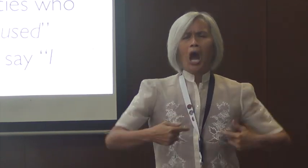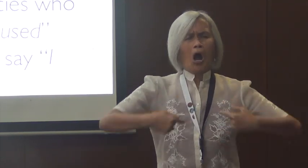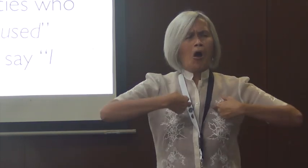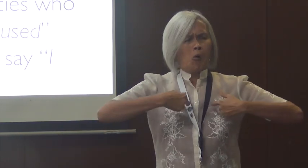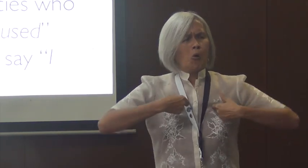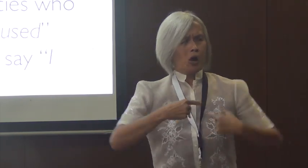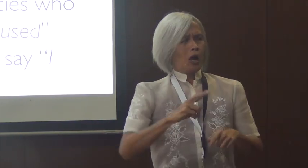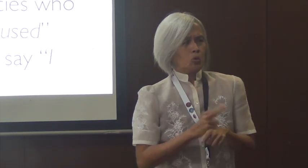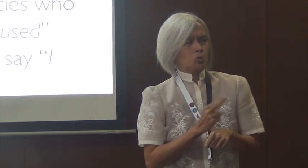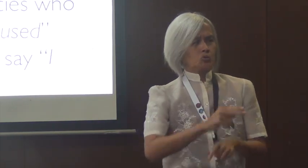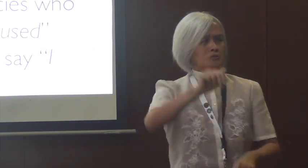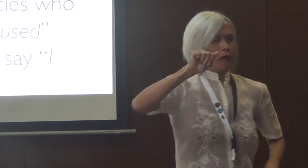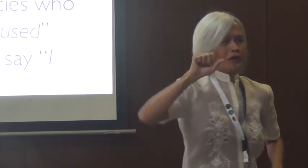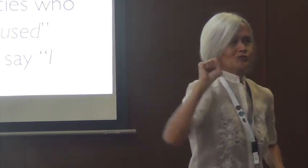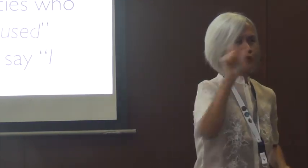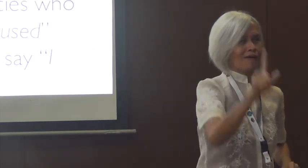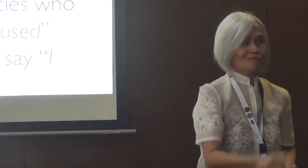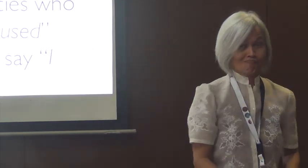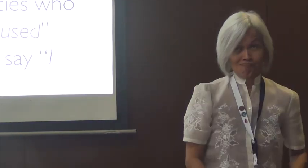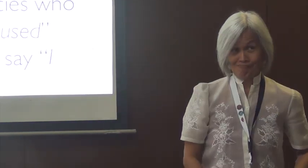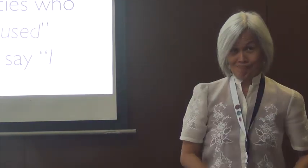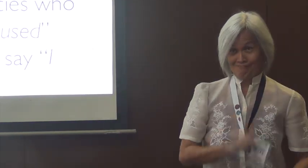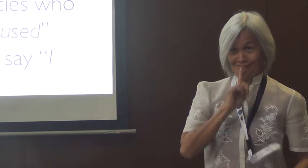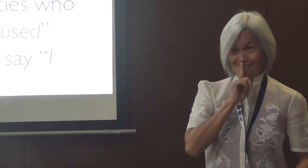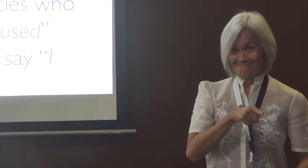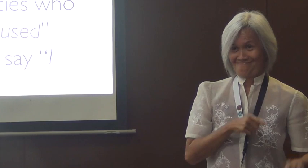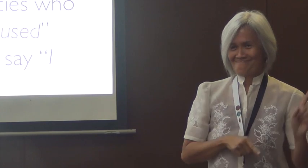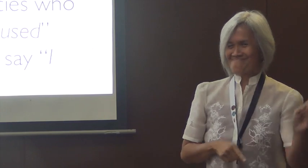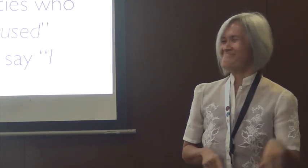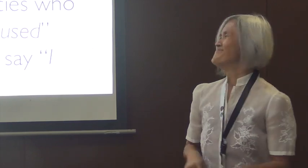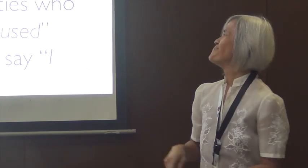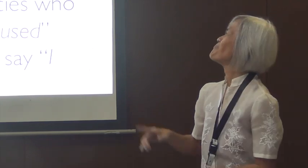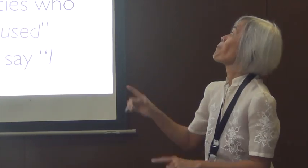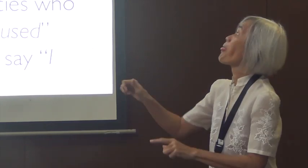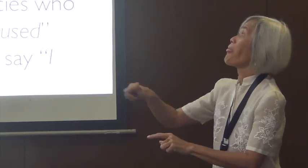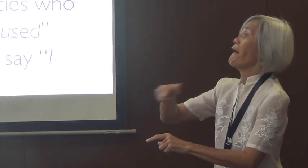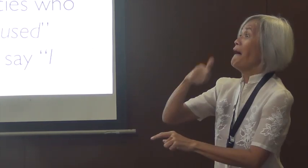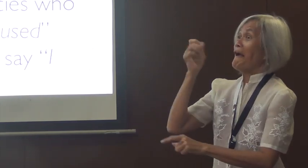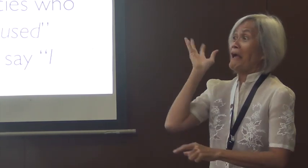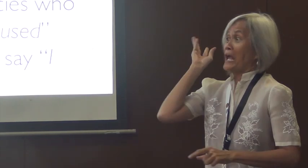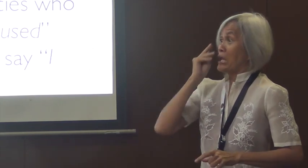So for example, you will find deaf Filipinos who say that I use ASL.